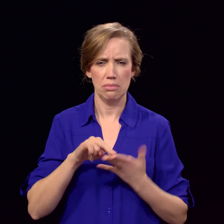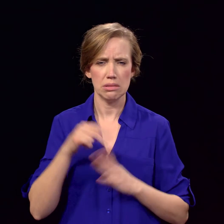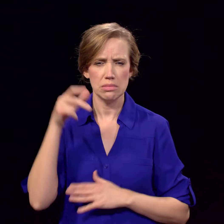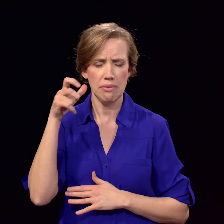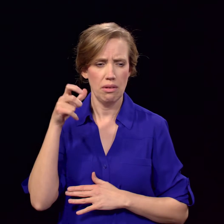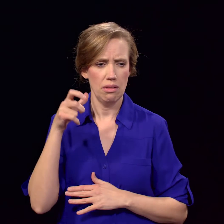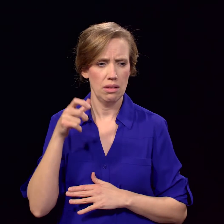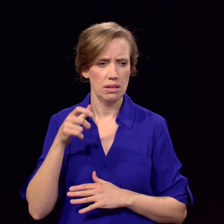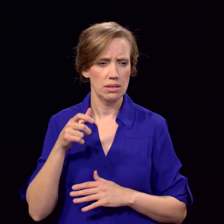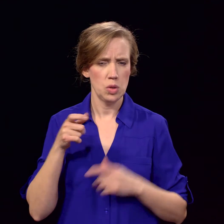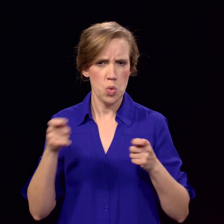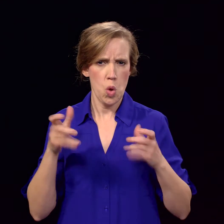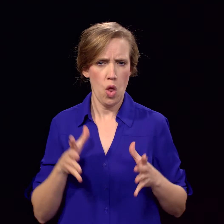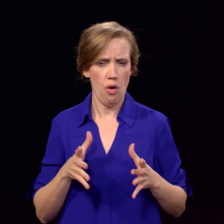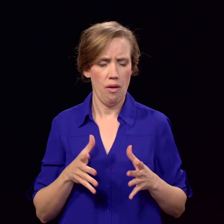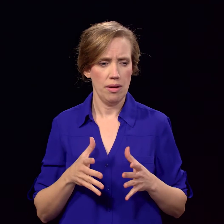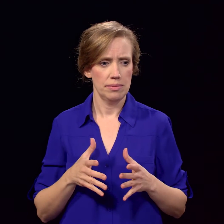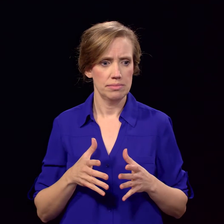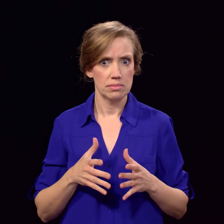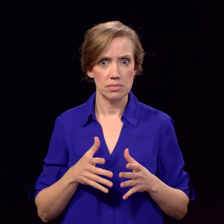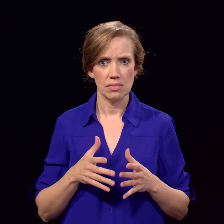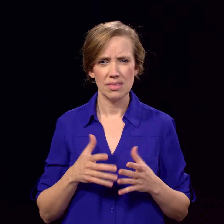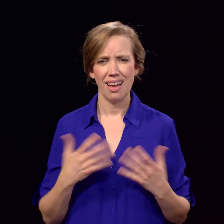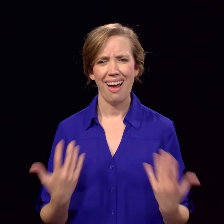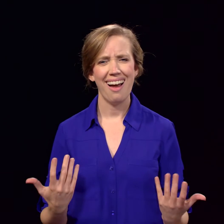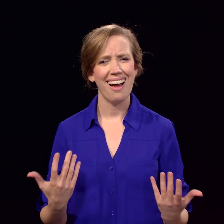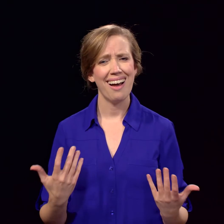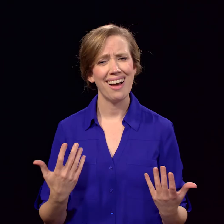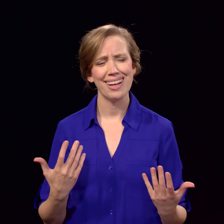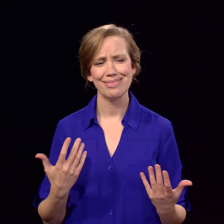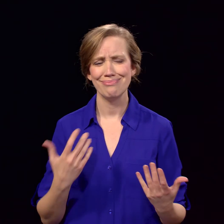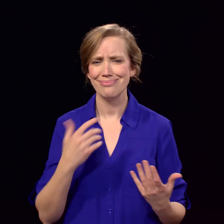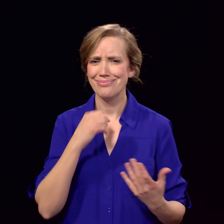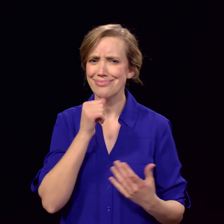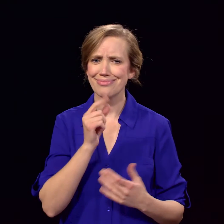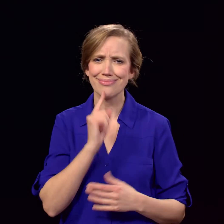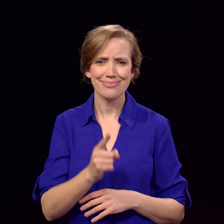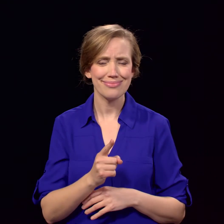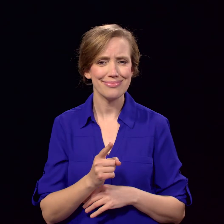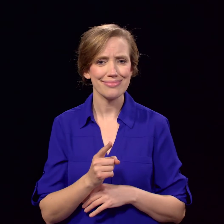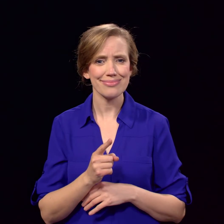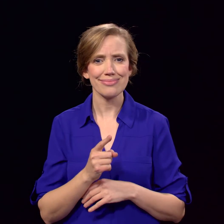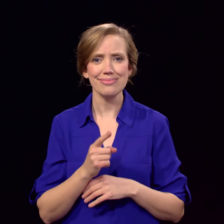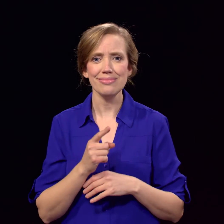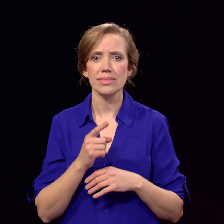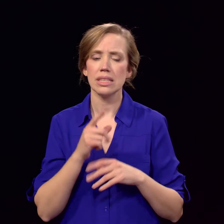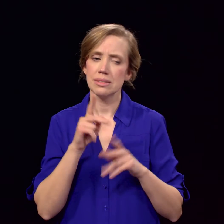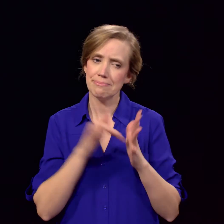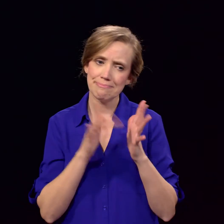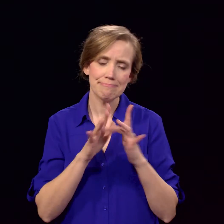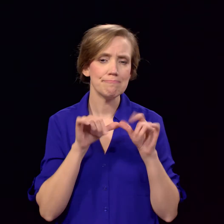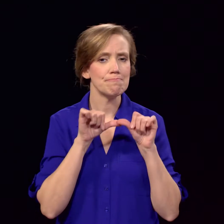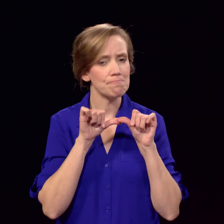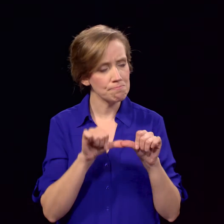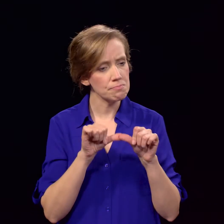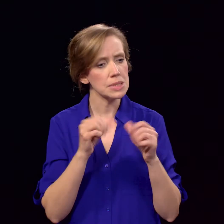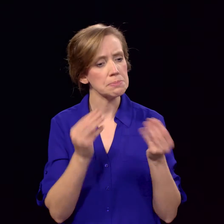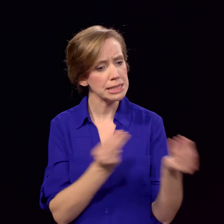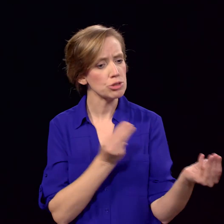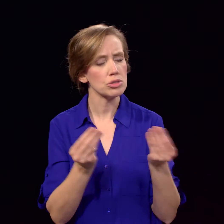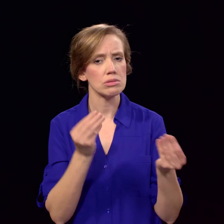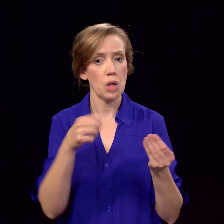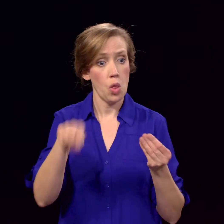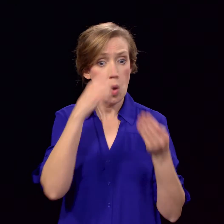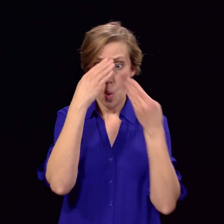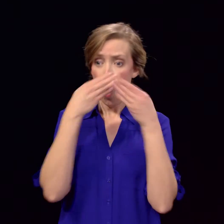ruler of the demons. Sometimes you just can't win. But Jesus kept on ministering and those who were open to the blessing were blessed.